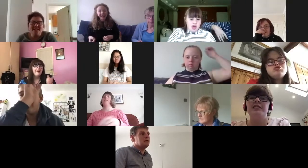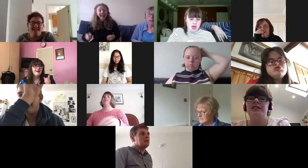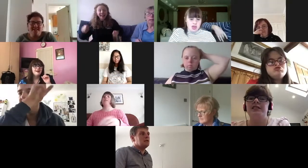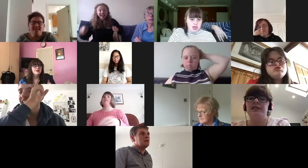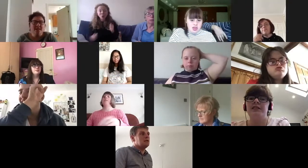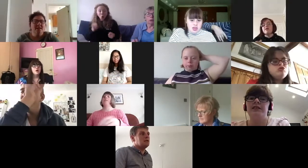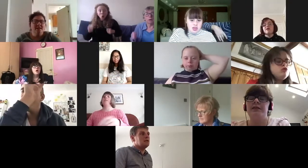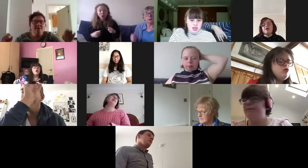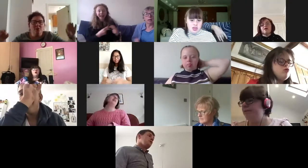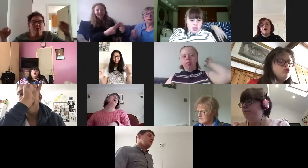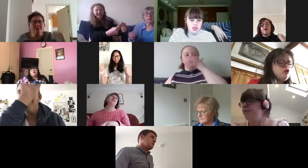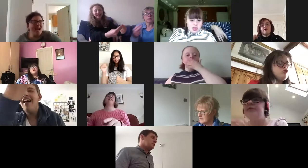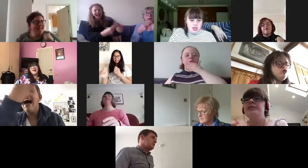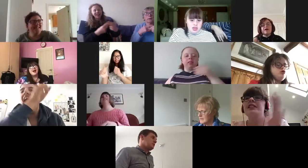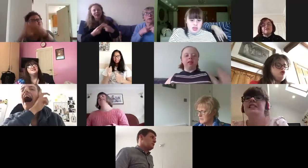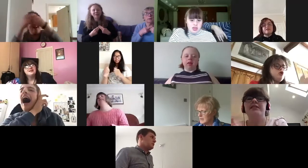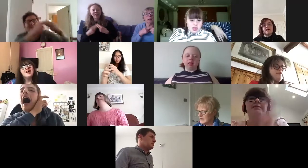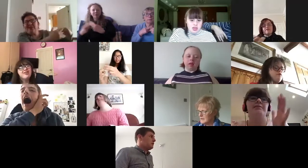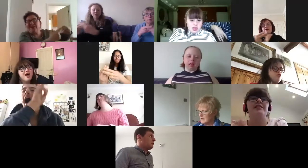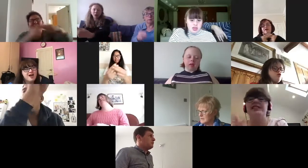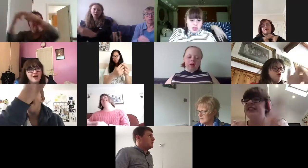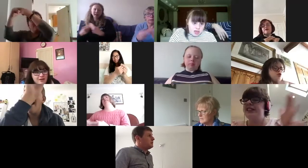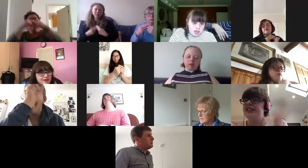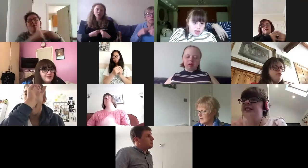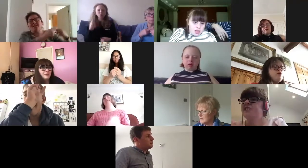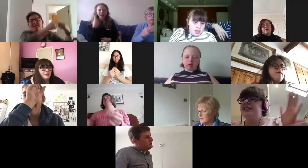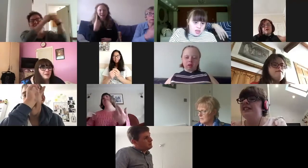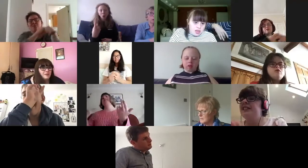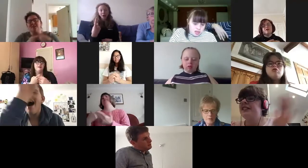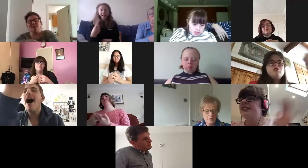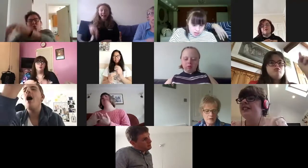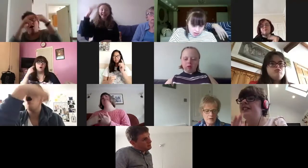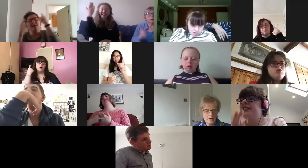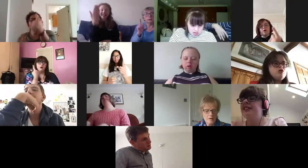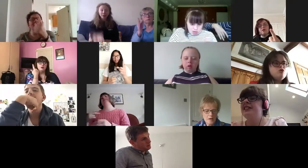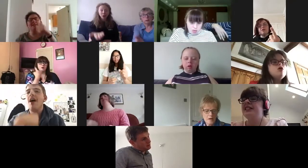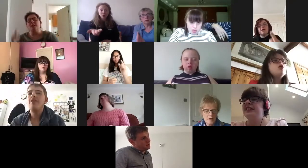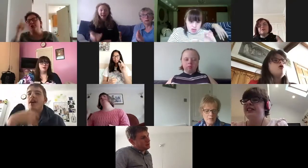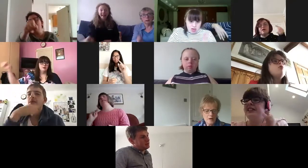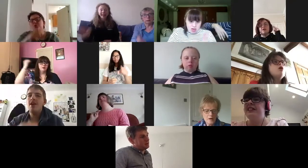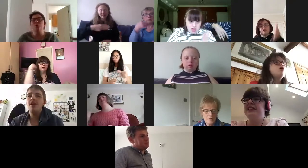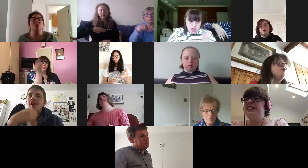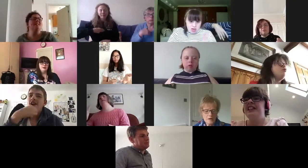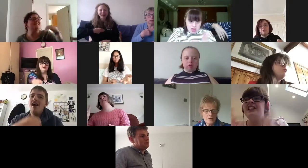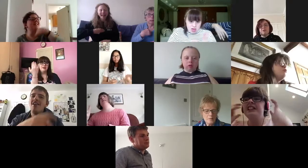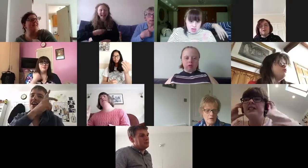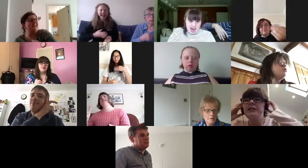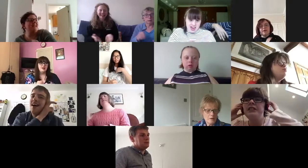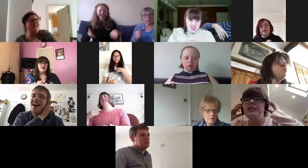Let's all dance together, everybody move as one, it's in you, it's in me, it's in